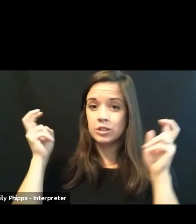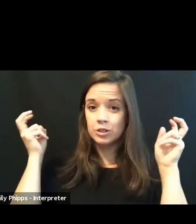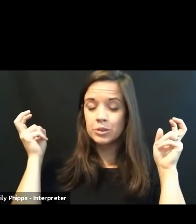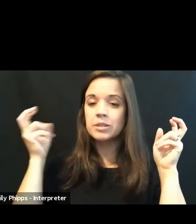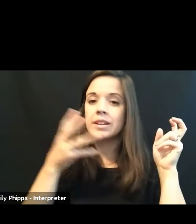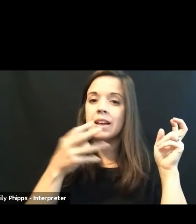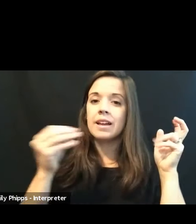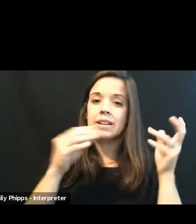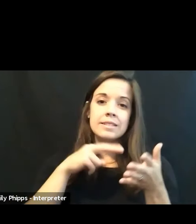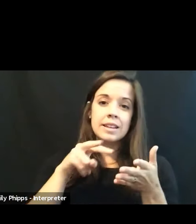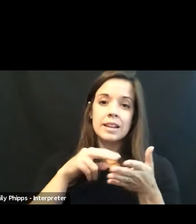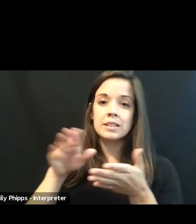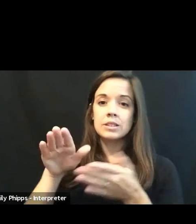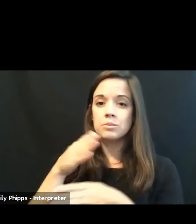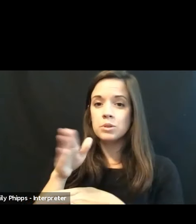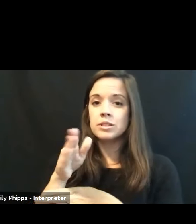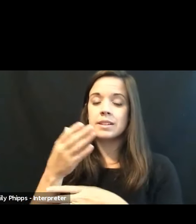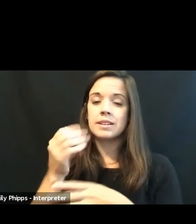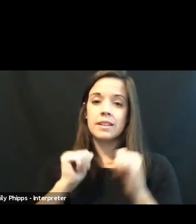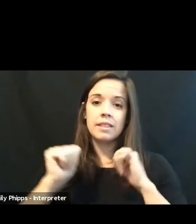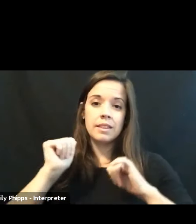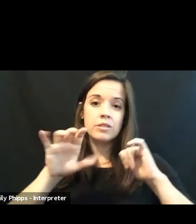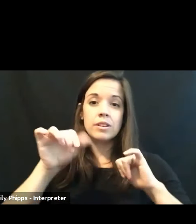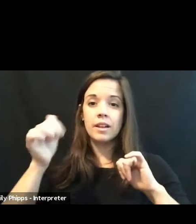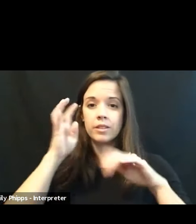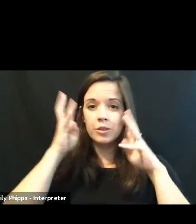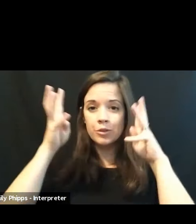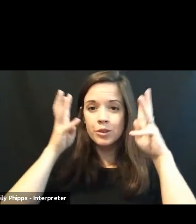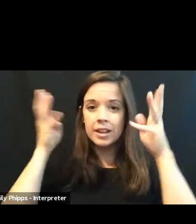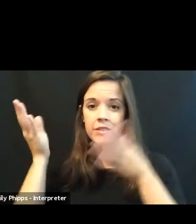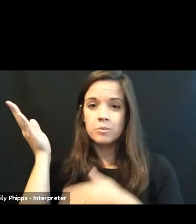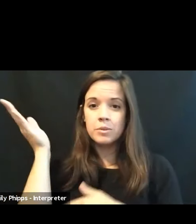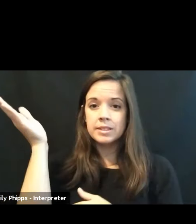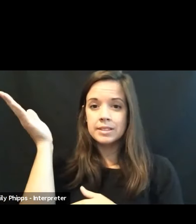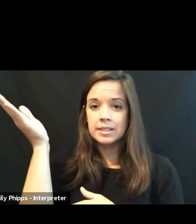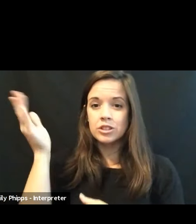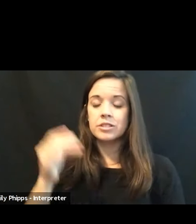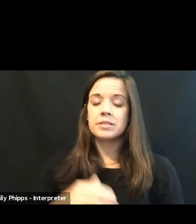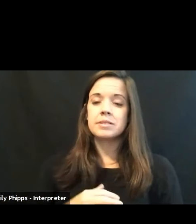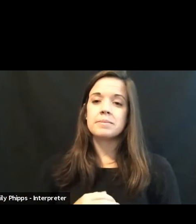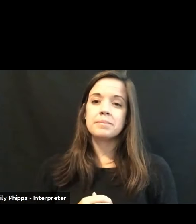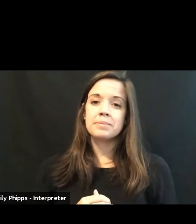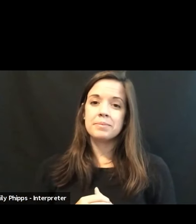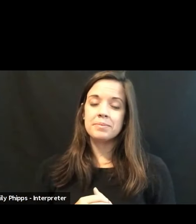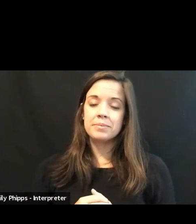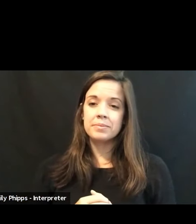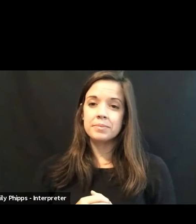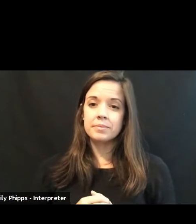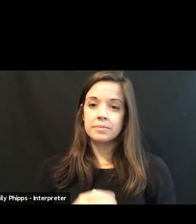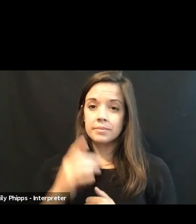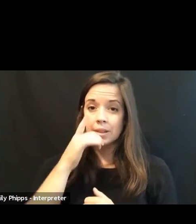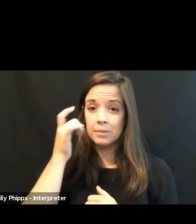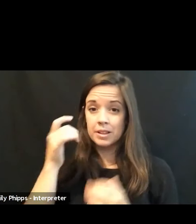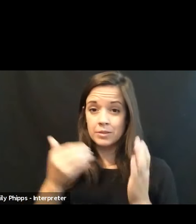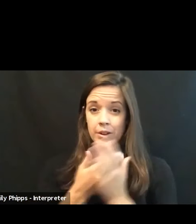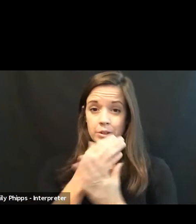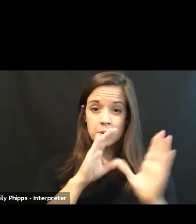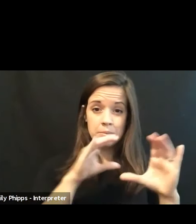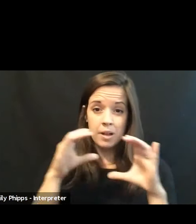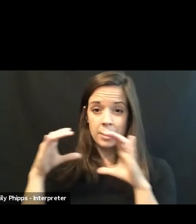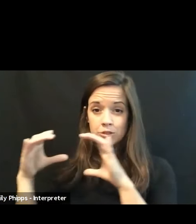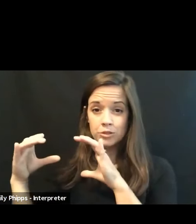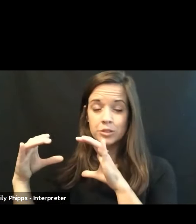dance, music, theater, and other creative presentations. Due to our new module schedule this year,